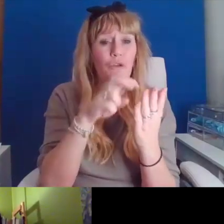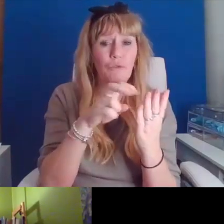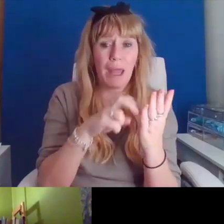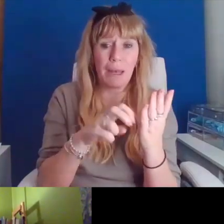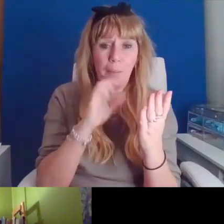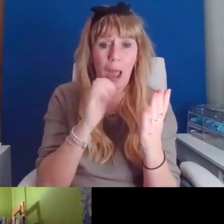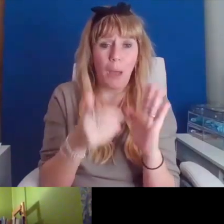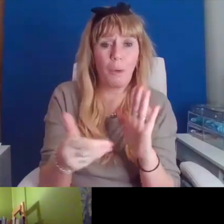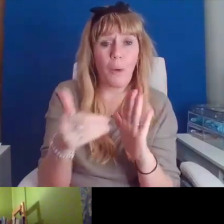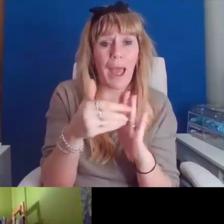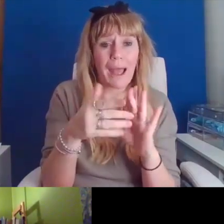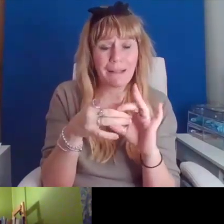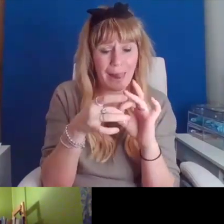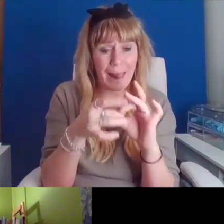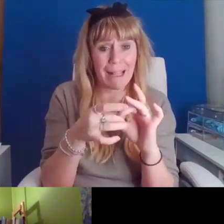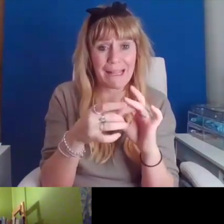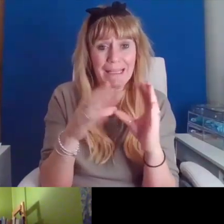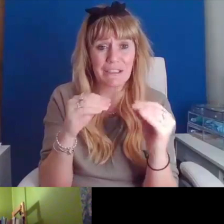to that in the chat.